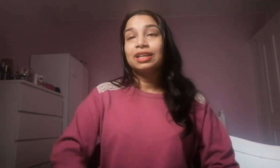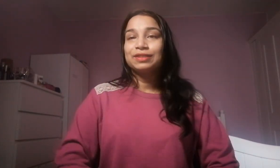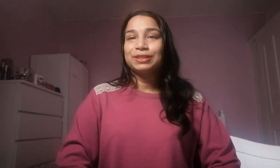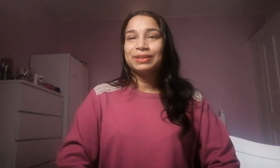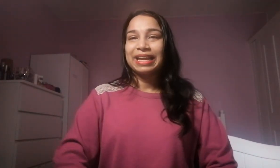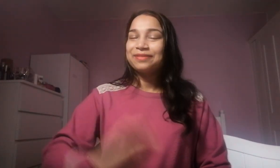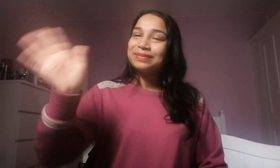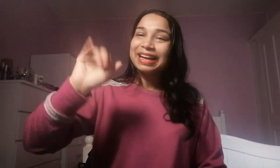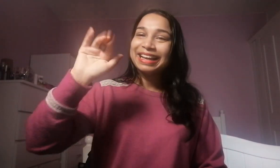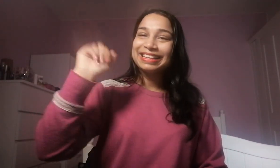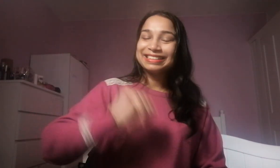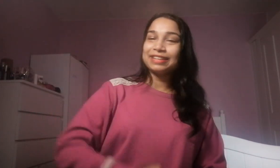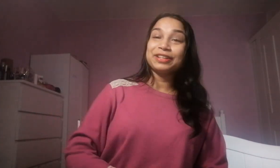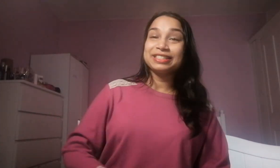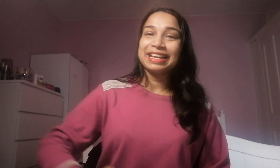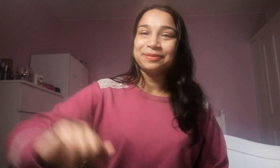loves you too okay bye have a good day